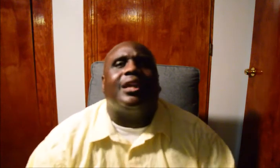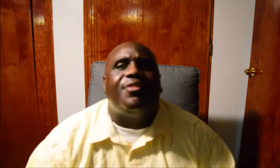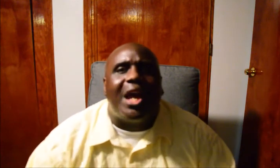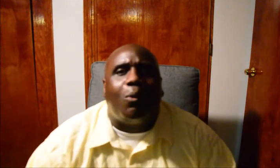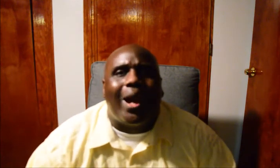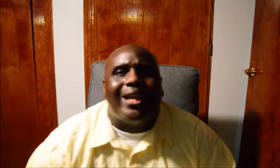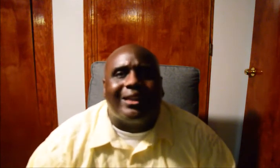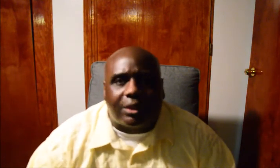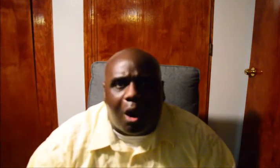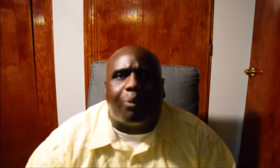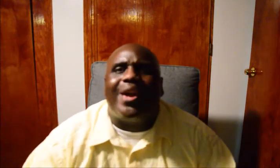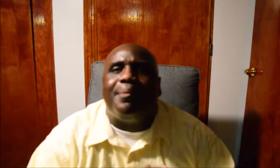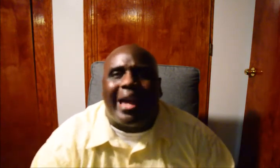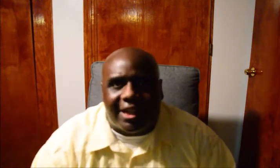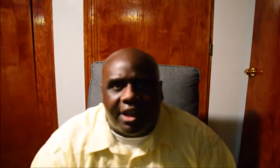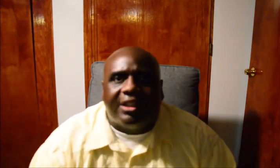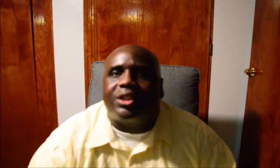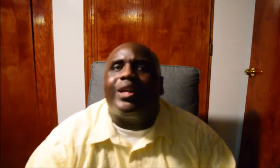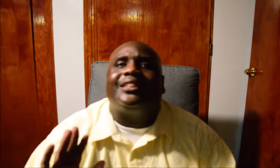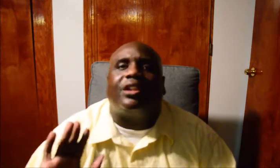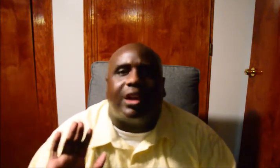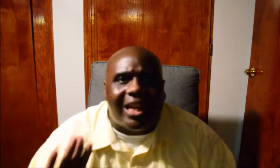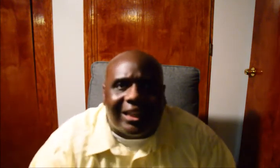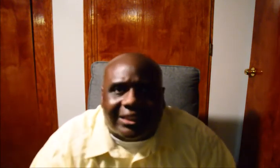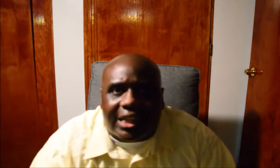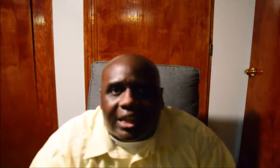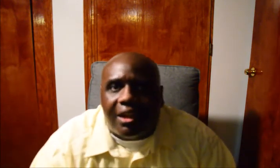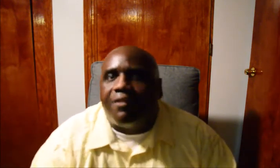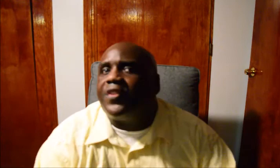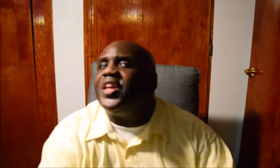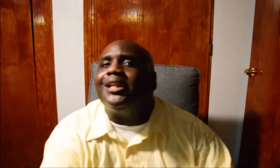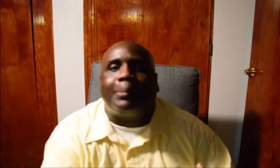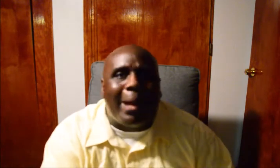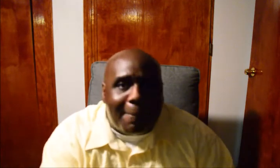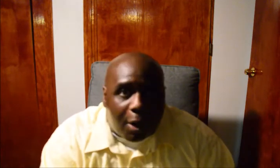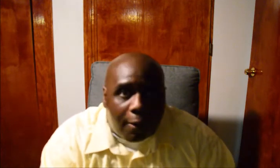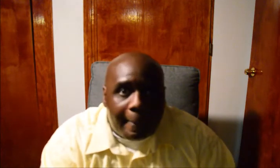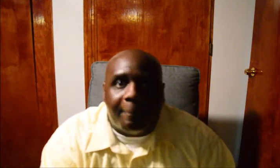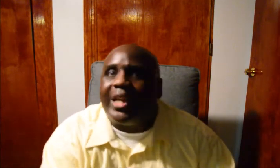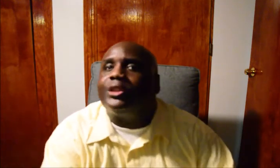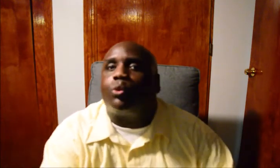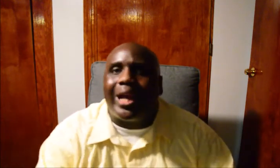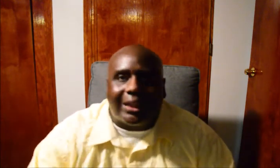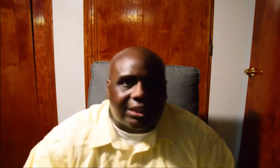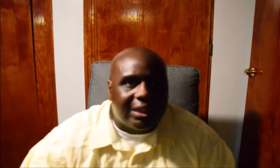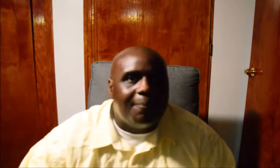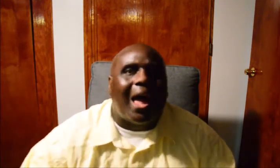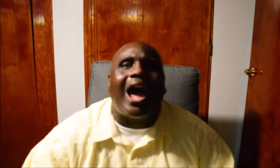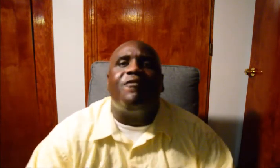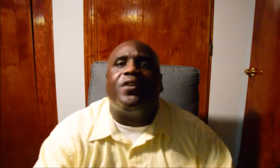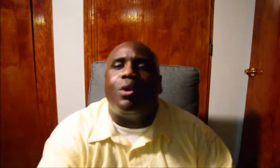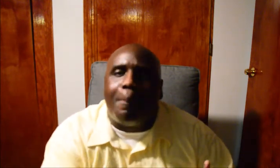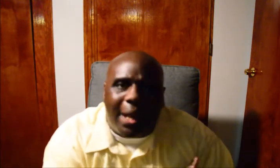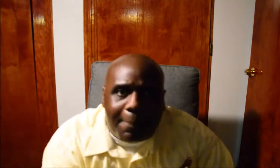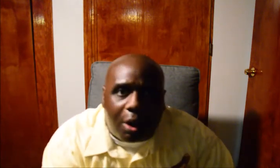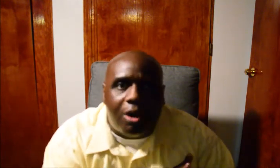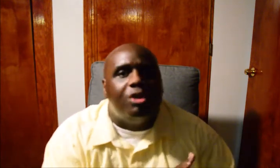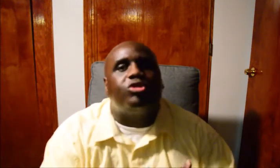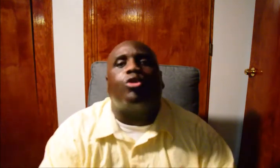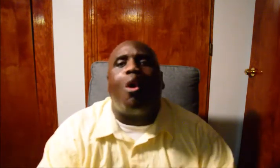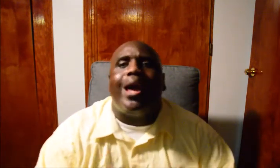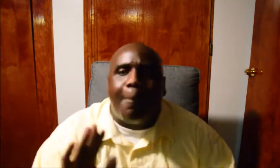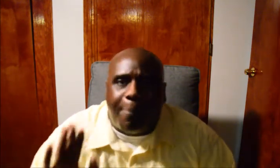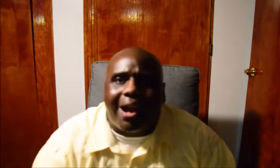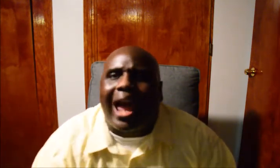because their way is already made. So, it's easy for these people, these rich, highfalutin people